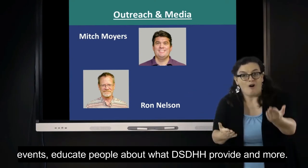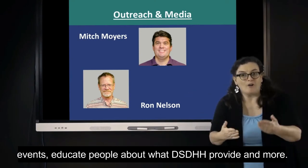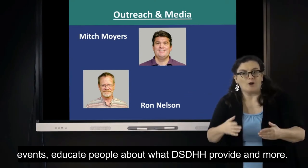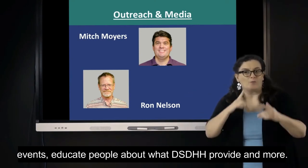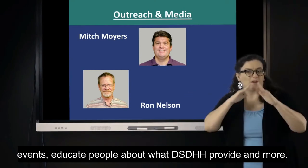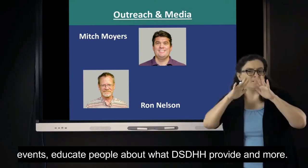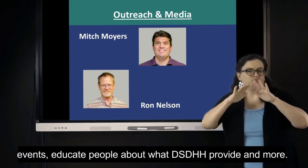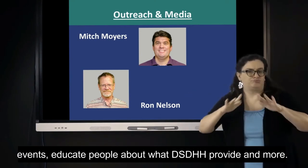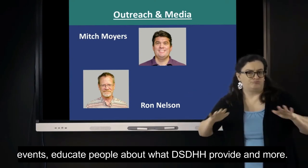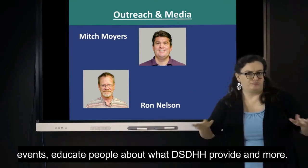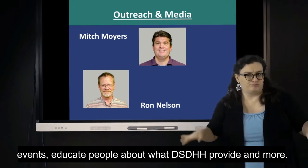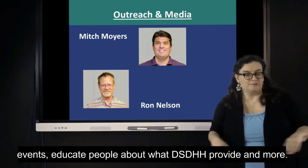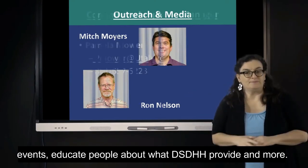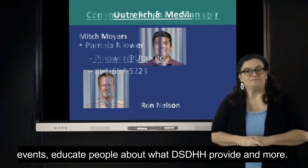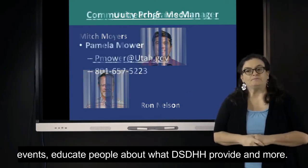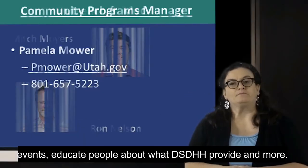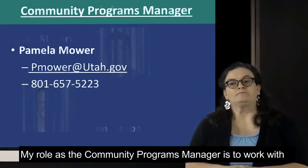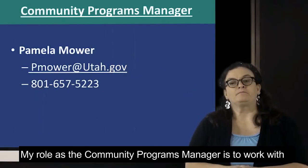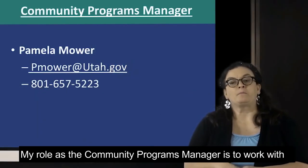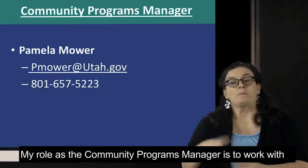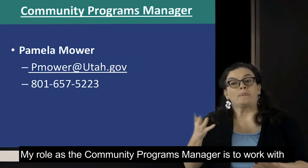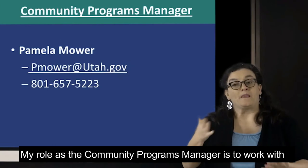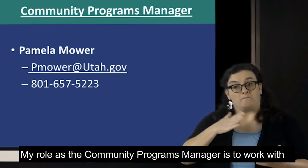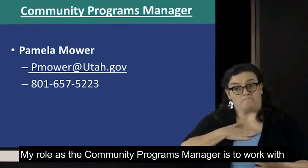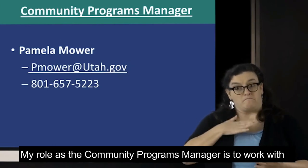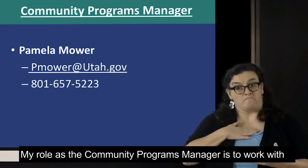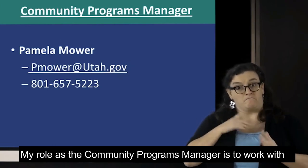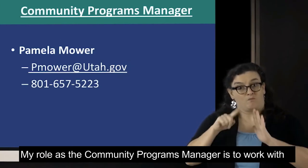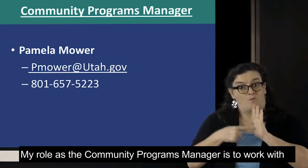to let people know what it is we can offer here at our center.